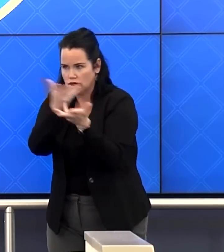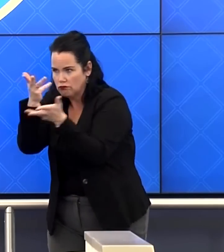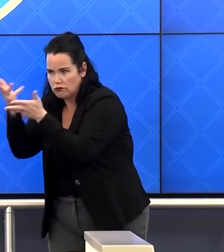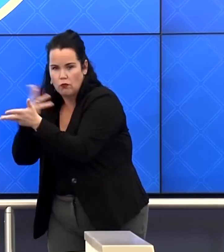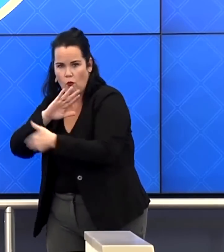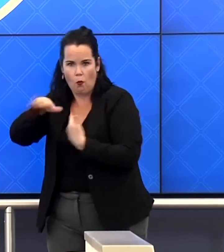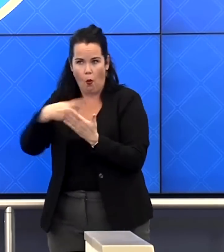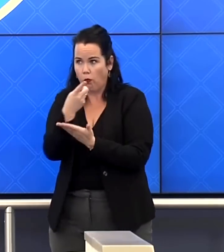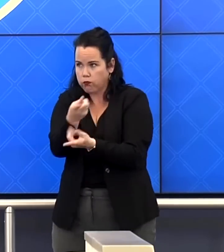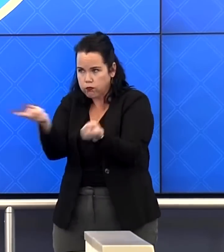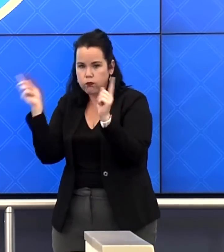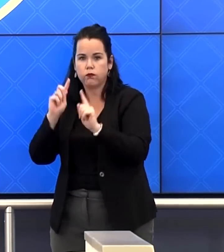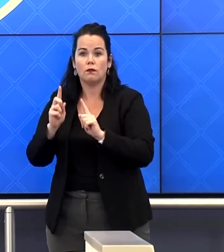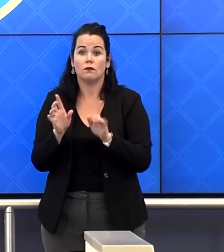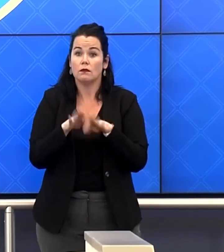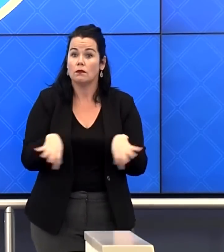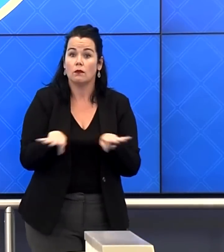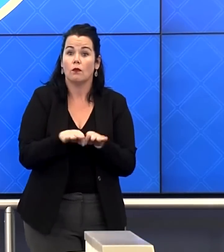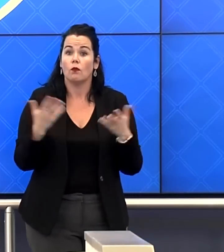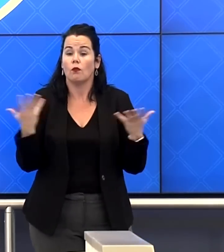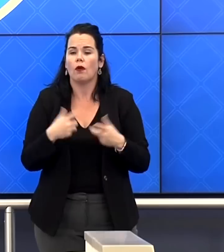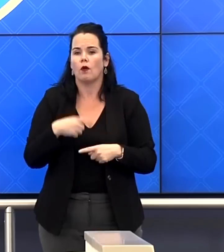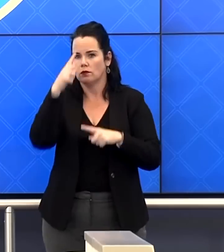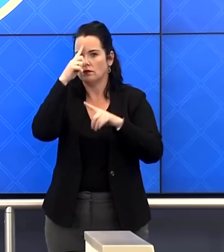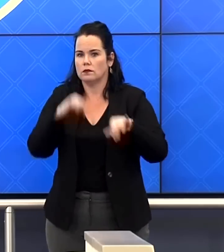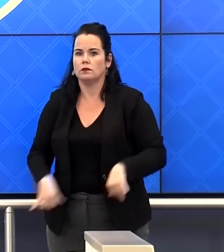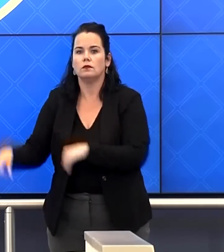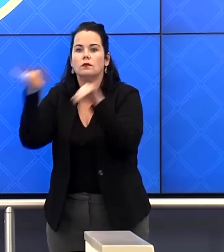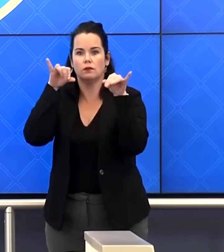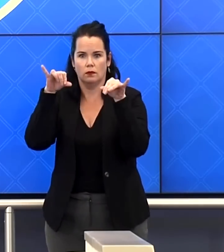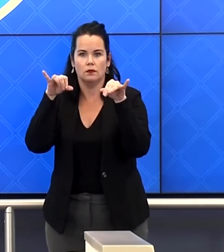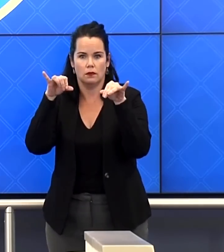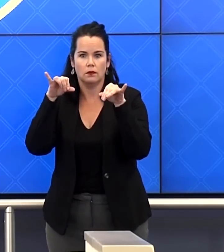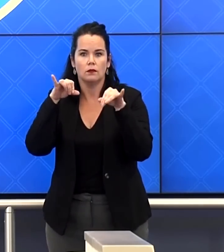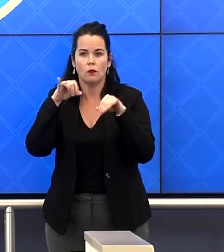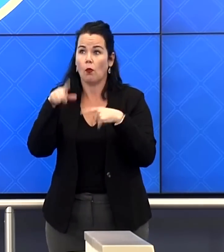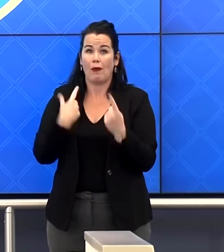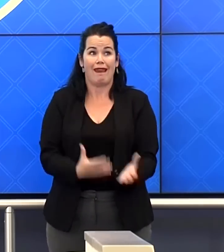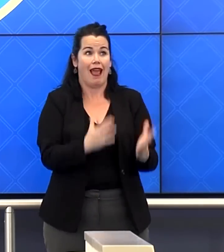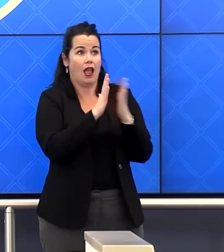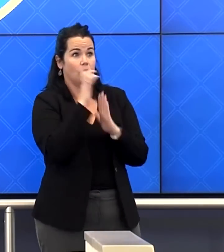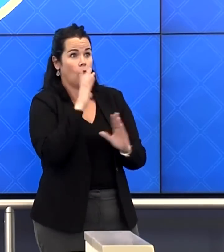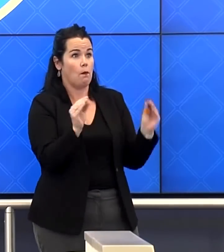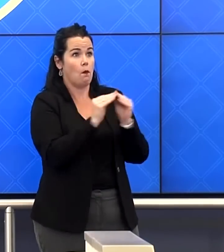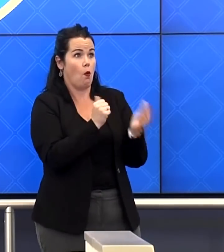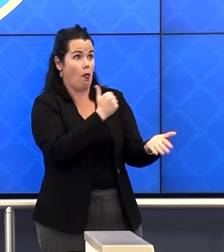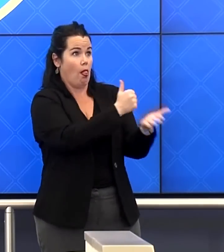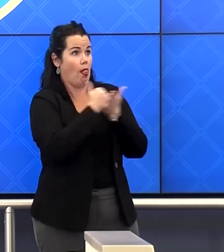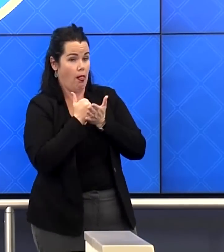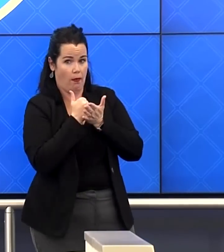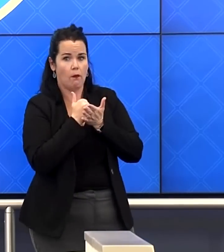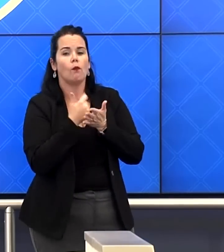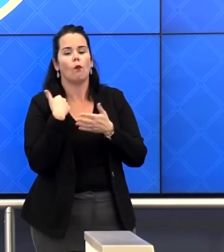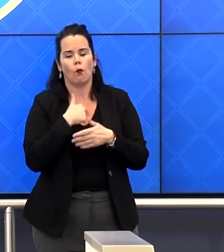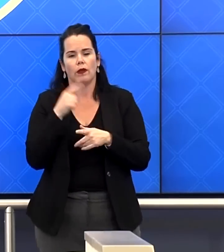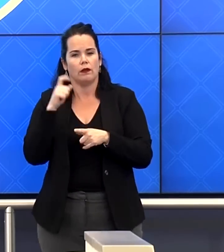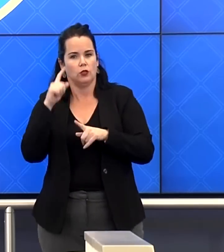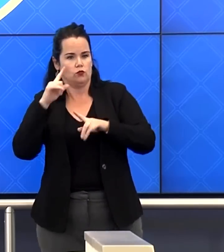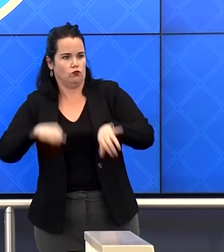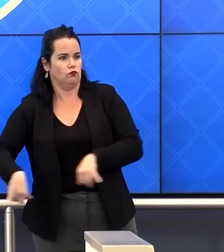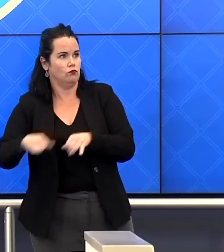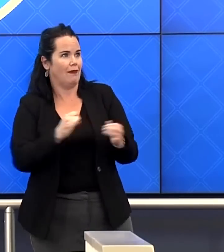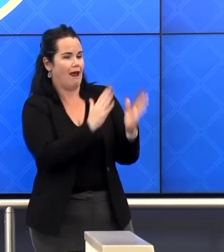to be important that we are aligned as we make requests for additional resources. We're going to need to make that request. I think